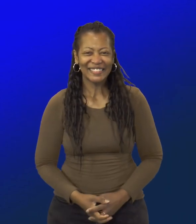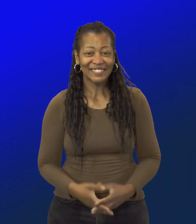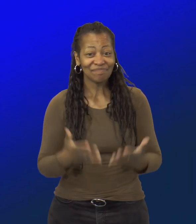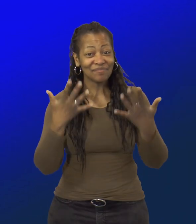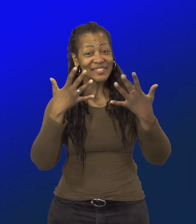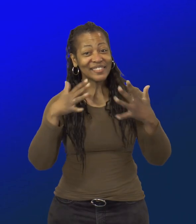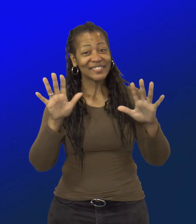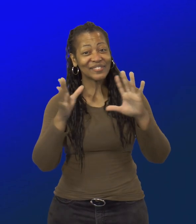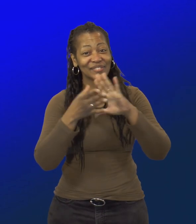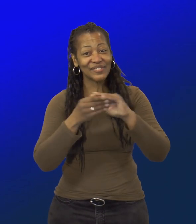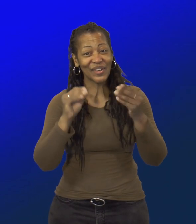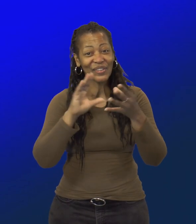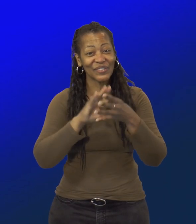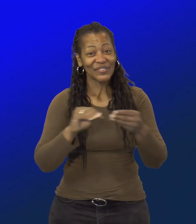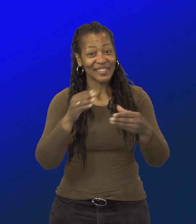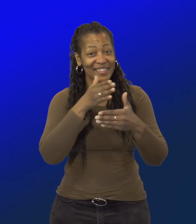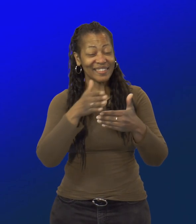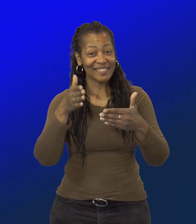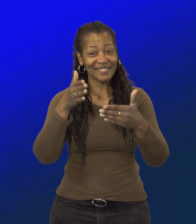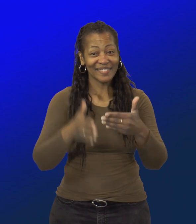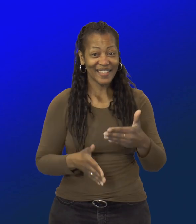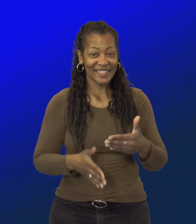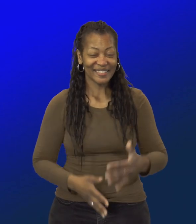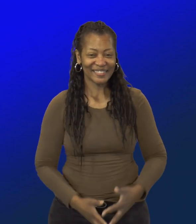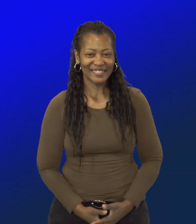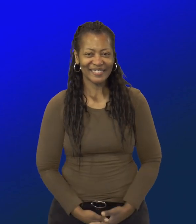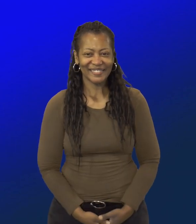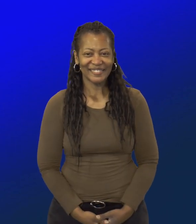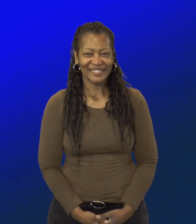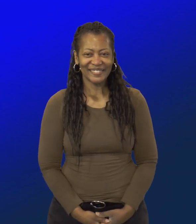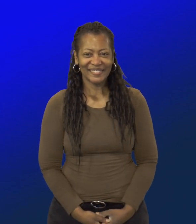And that's the end of the story. at these. It's loving. I want a geode no black we Thank you.